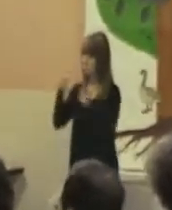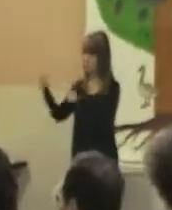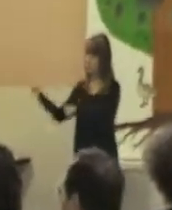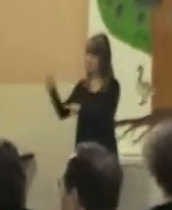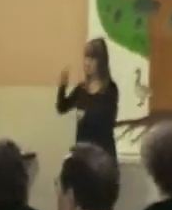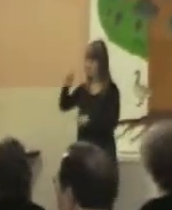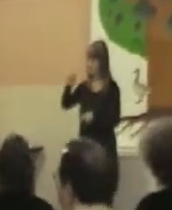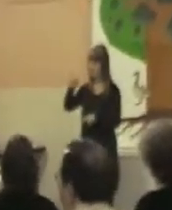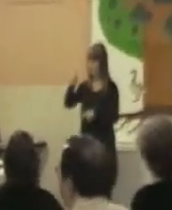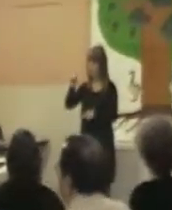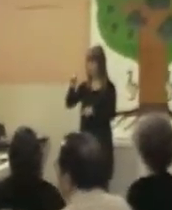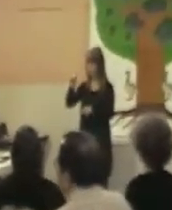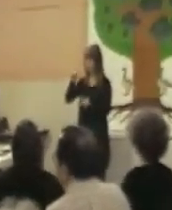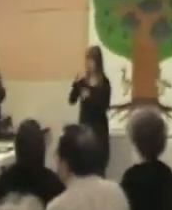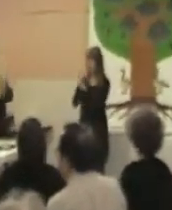for us? Yeah. you.